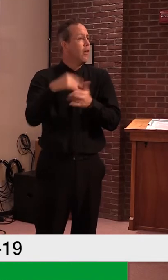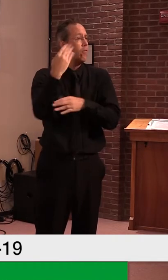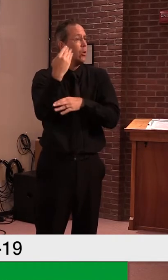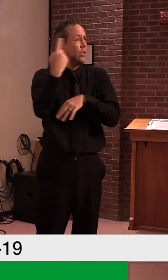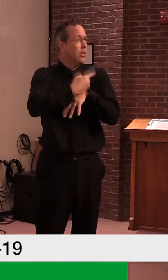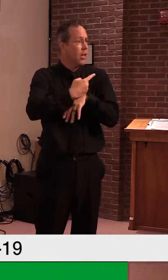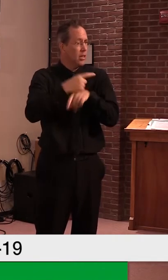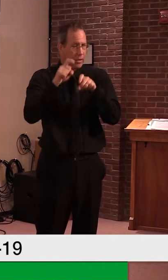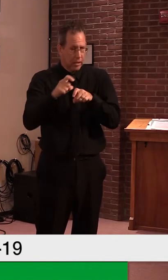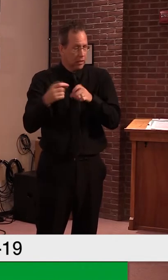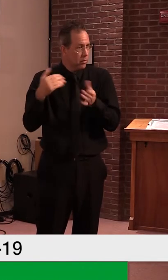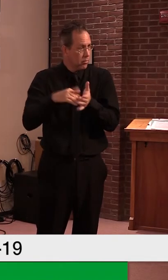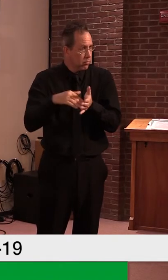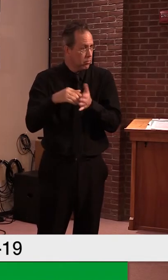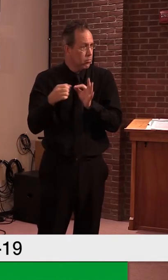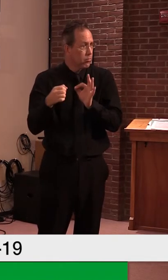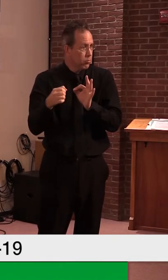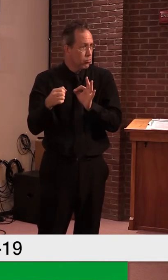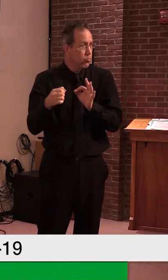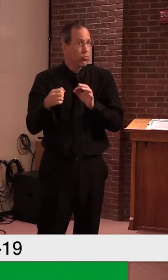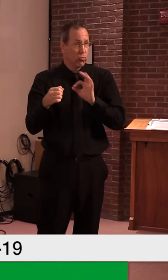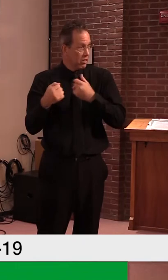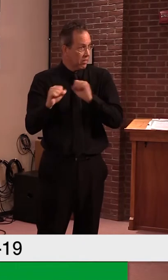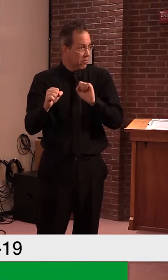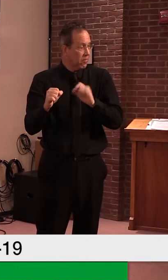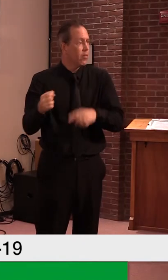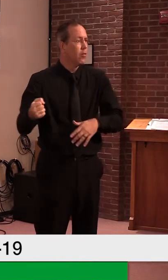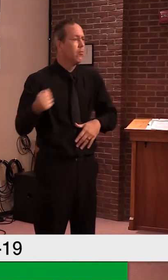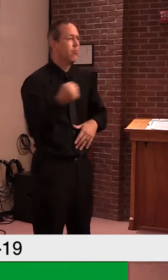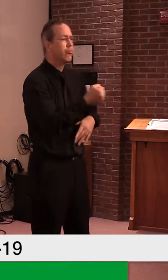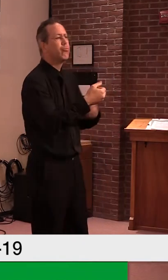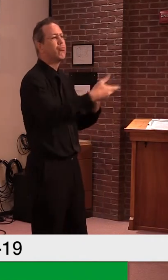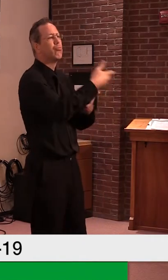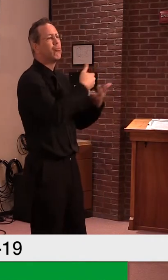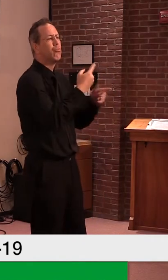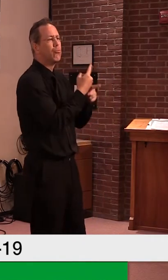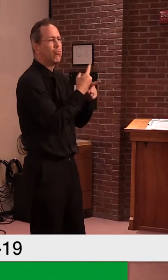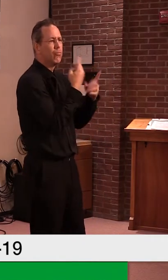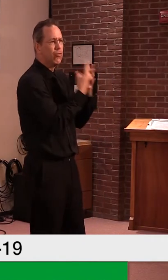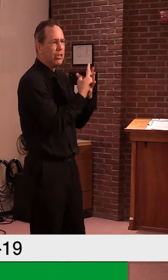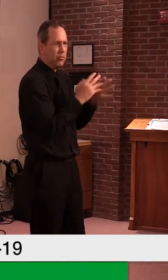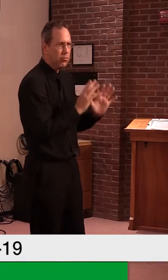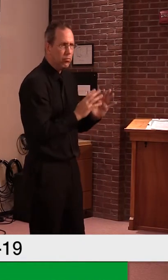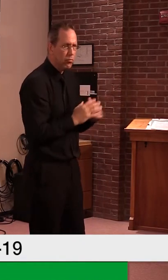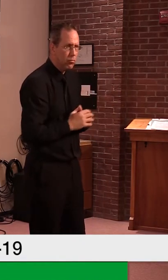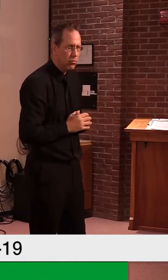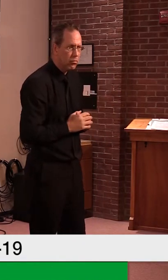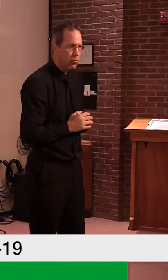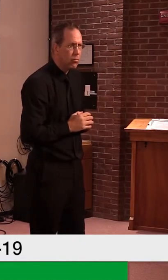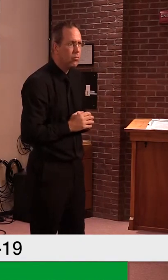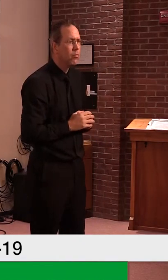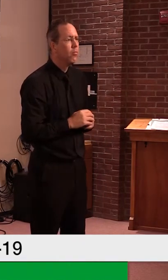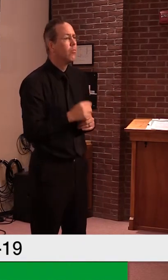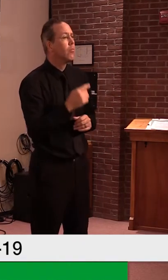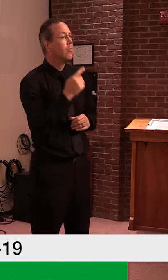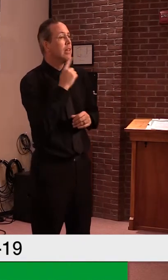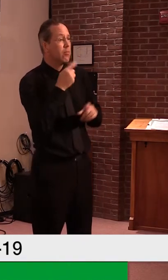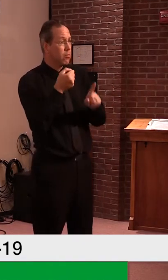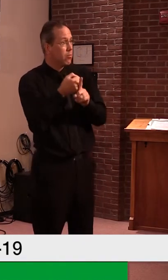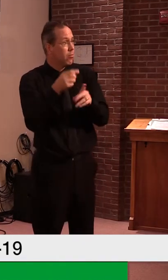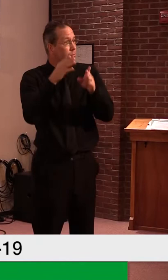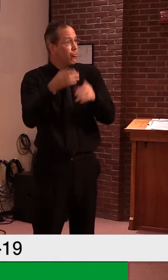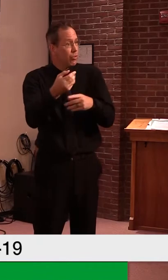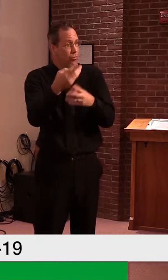of the facilities. If you test, uh, positive, you are, you are quarantined. Uh,